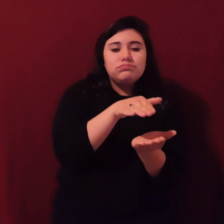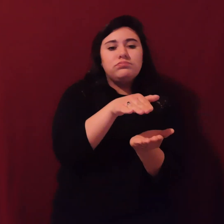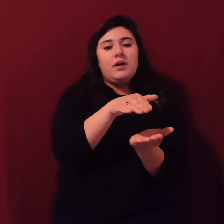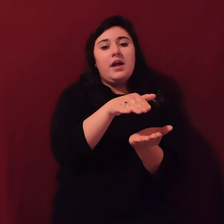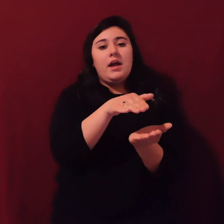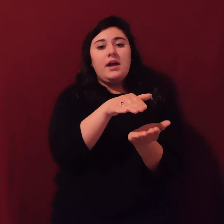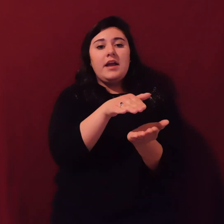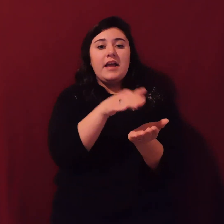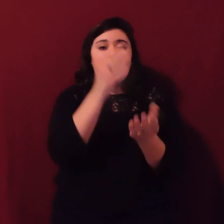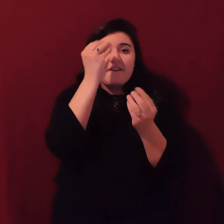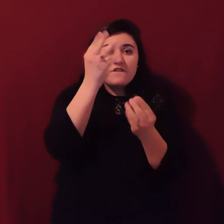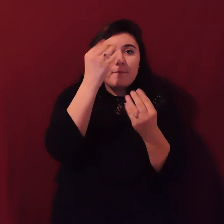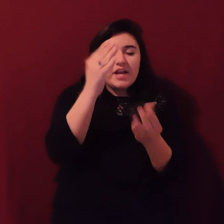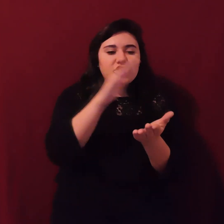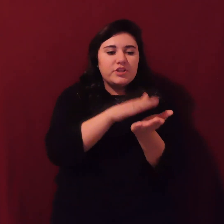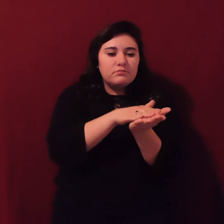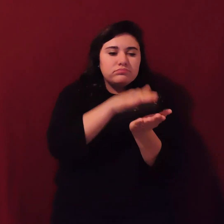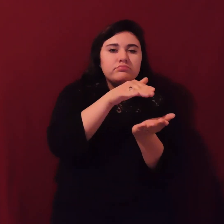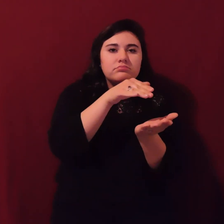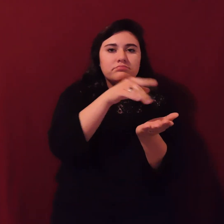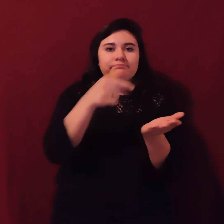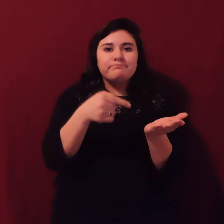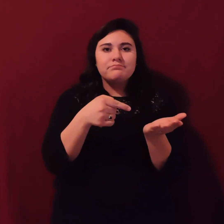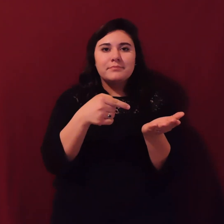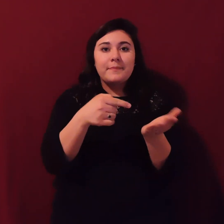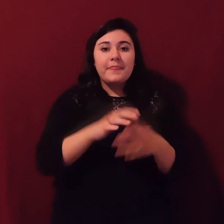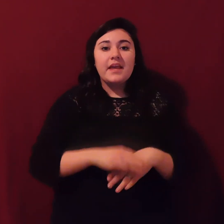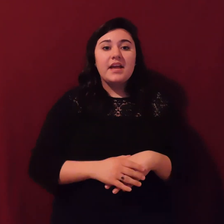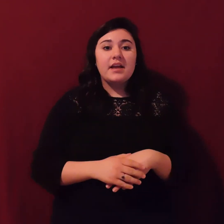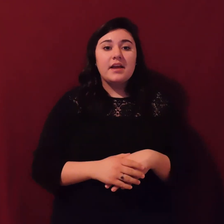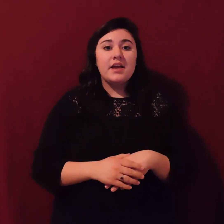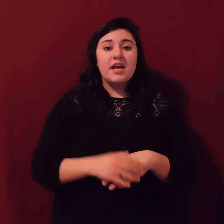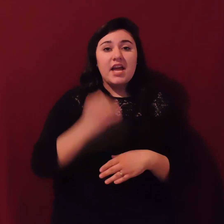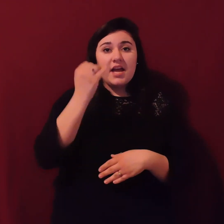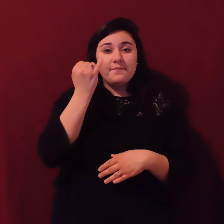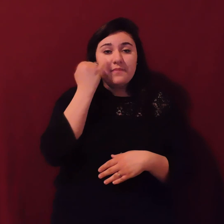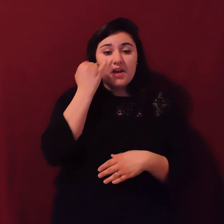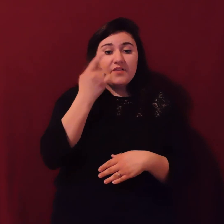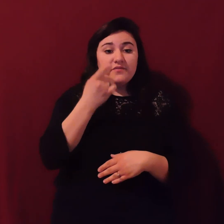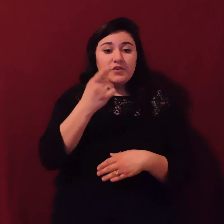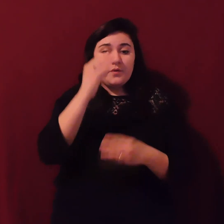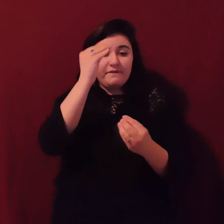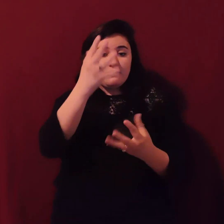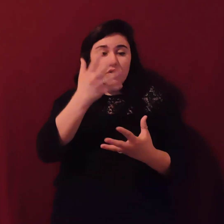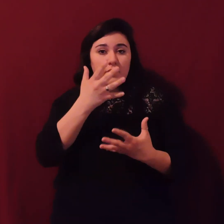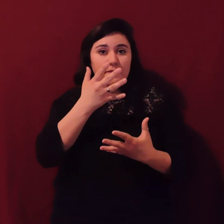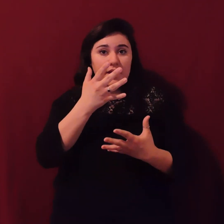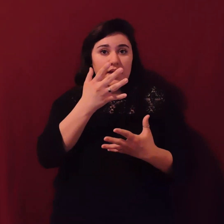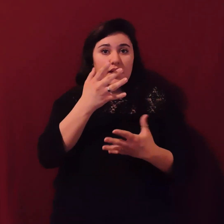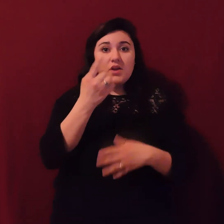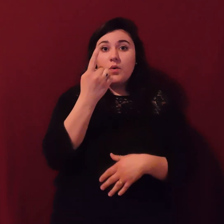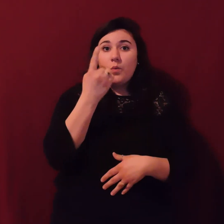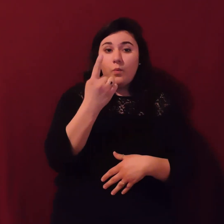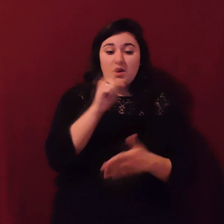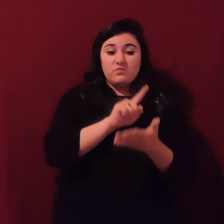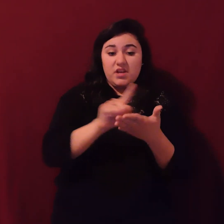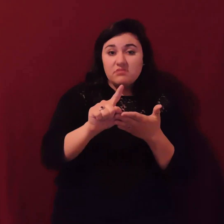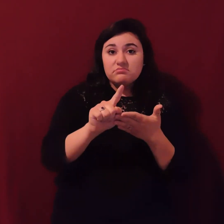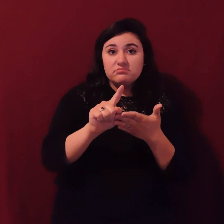the next week, we'll reduce your fare by $50 a person. We're having a little